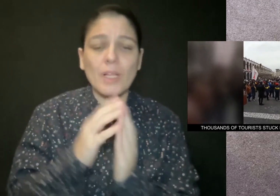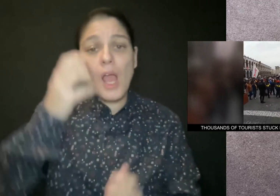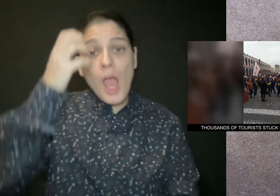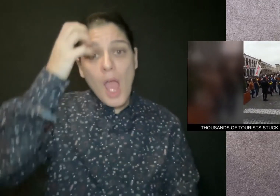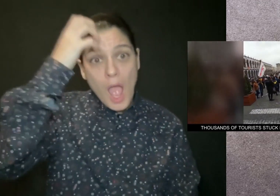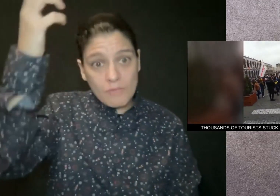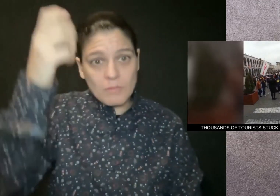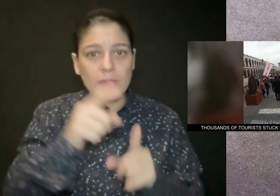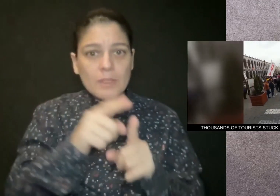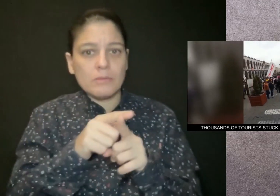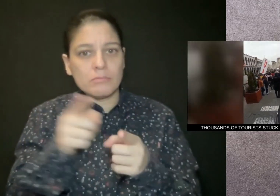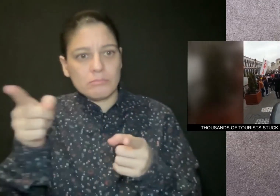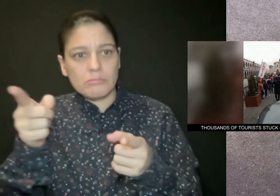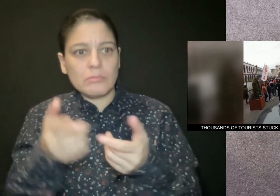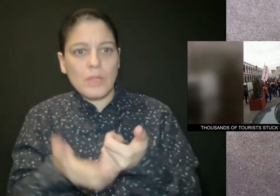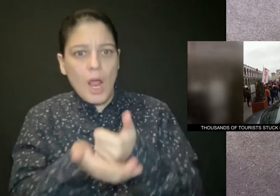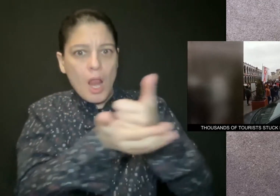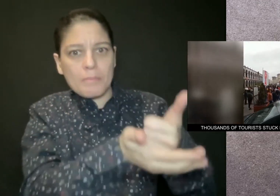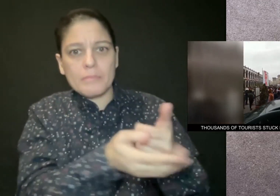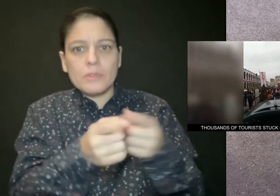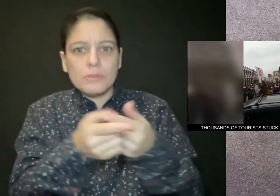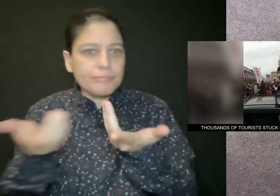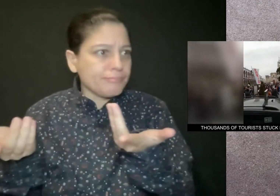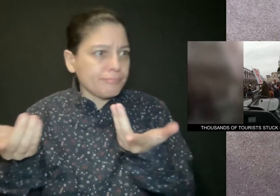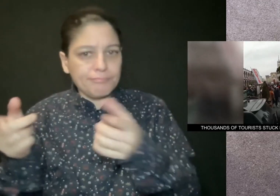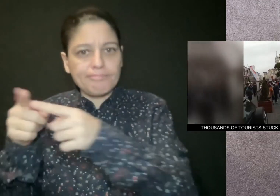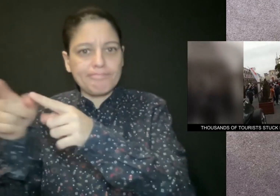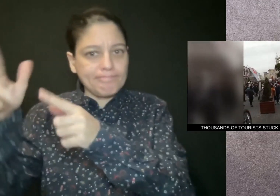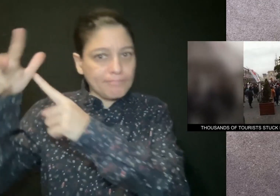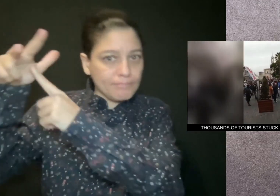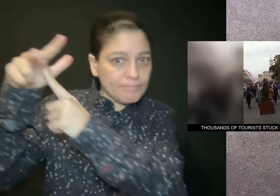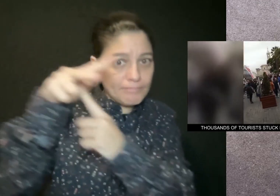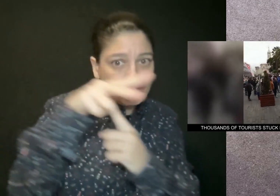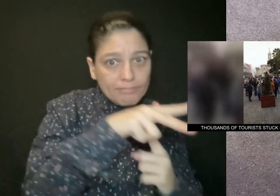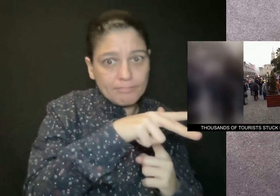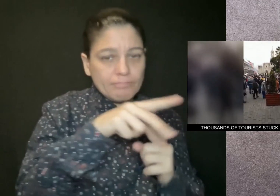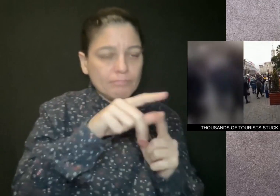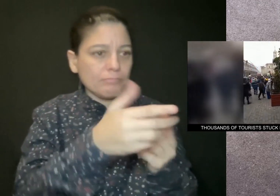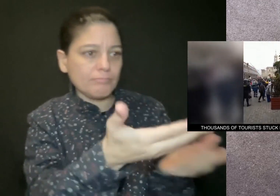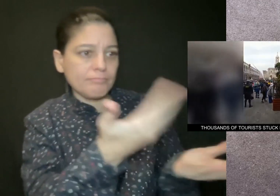Authorities are asking the government to arrange helicopter flights to evacuate tourists.